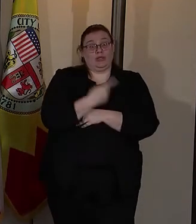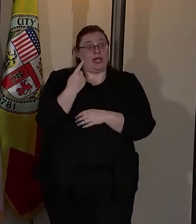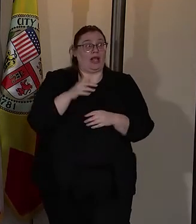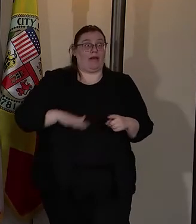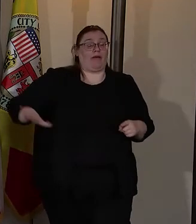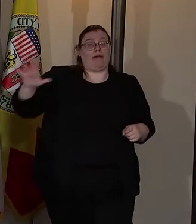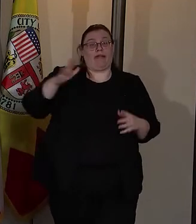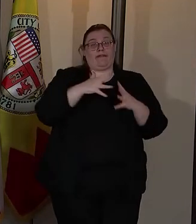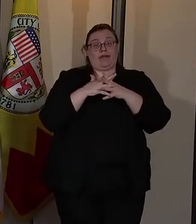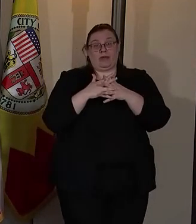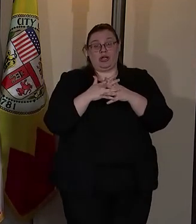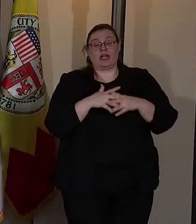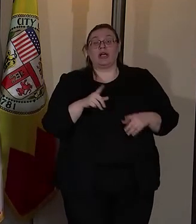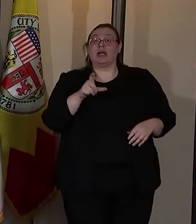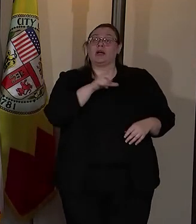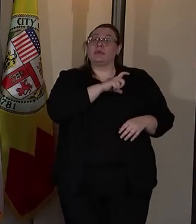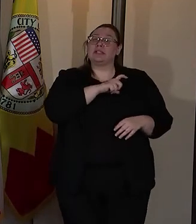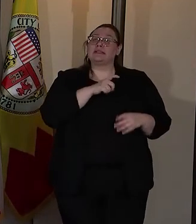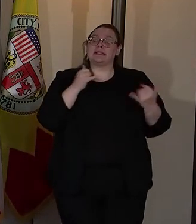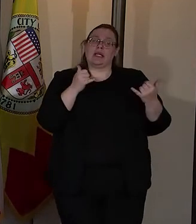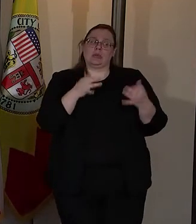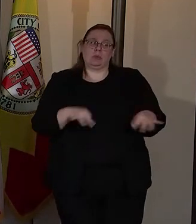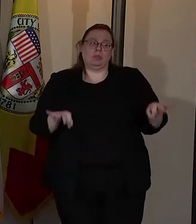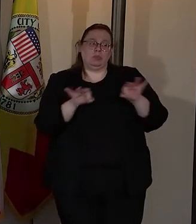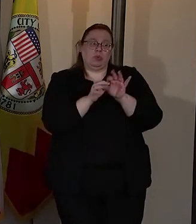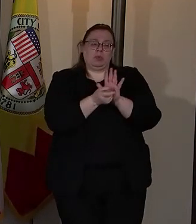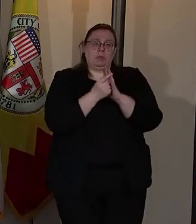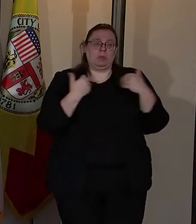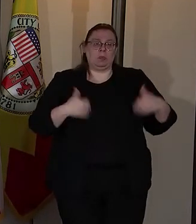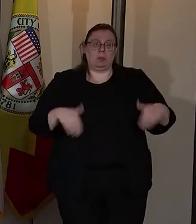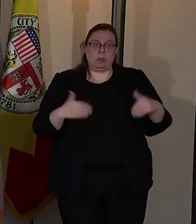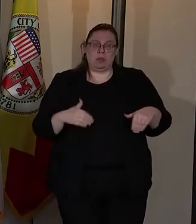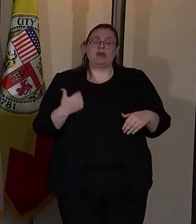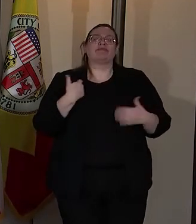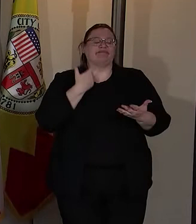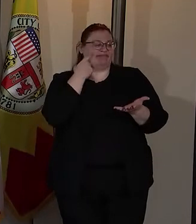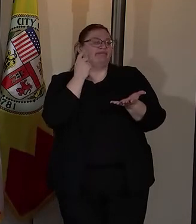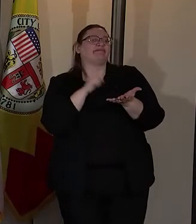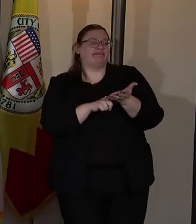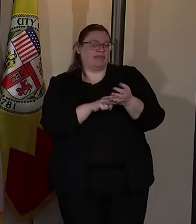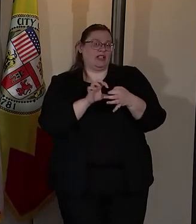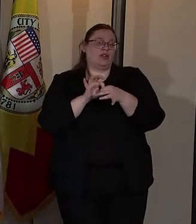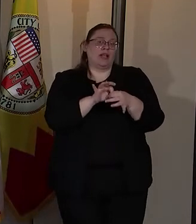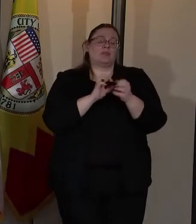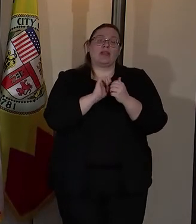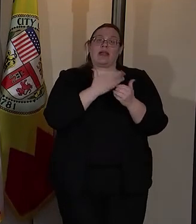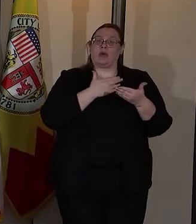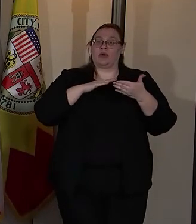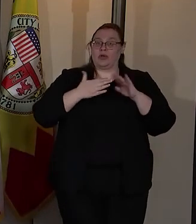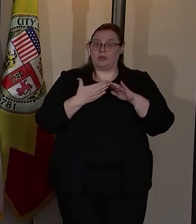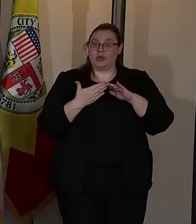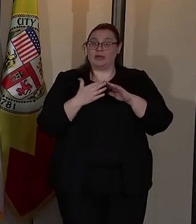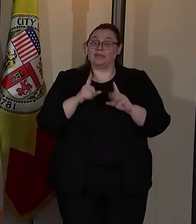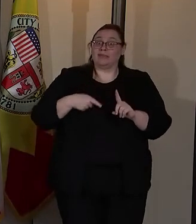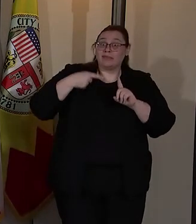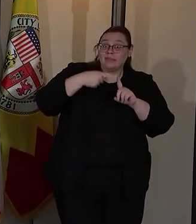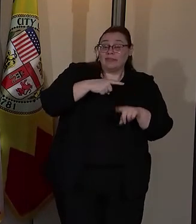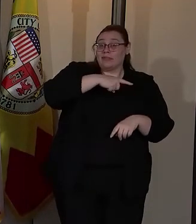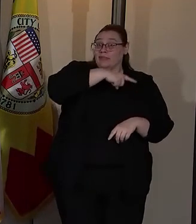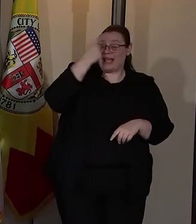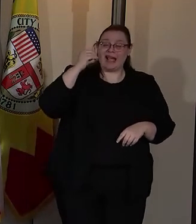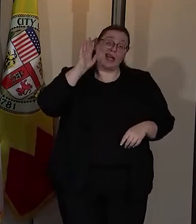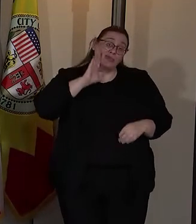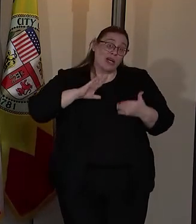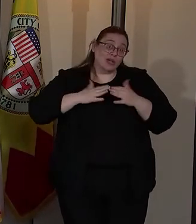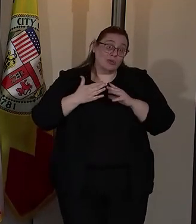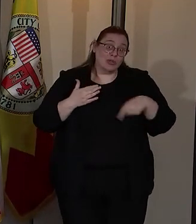America, policing stands at a critical juncture. We recognize that relationships with our community, particularly in the black and brown